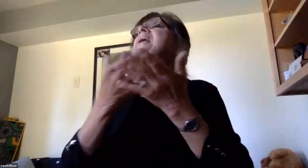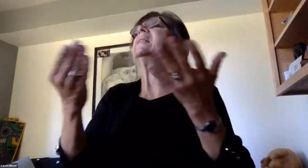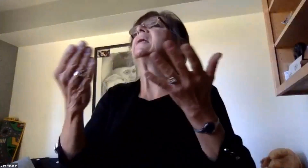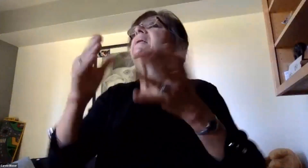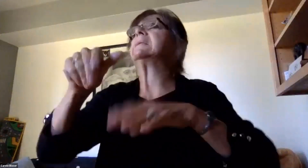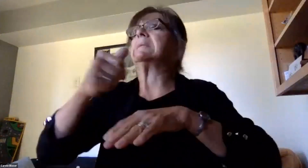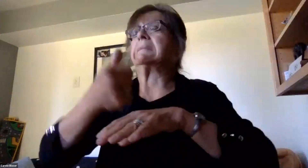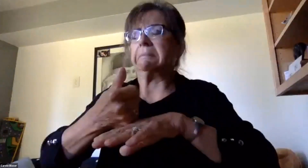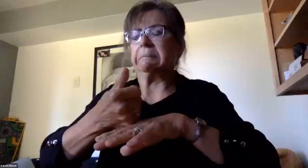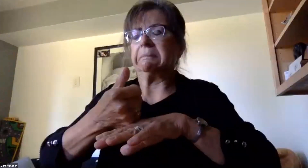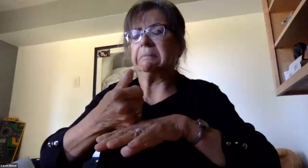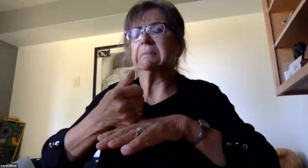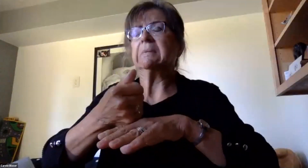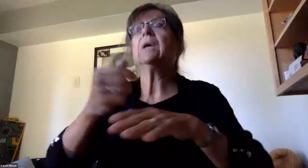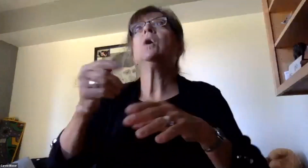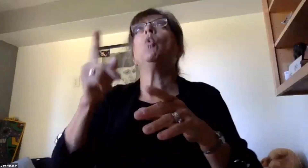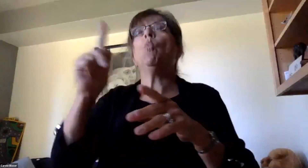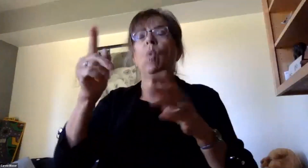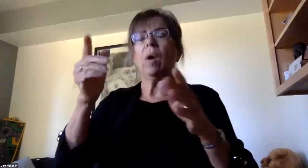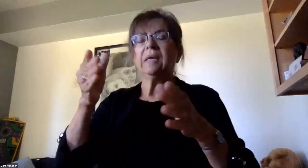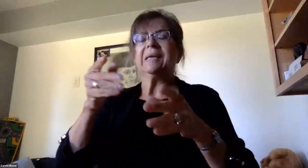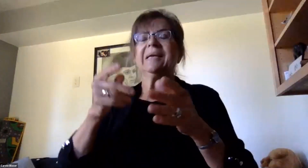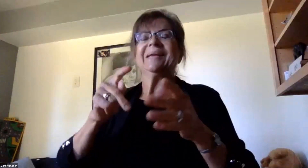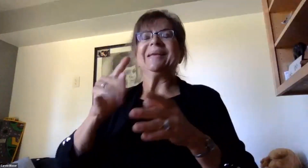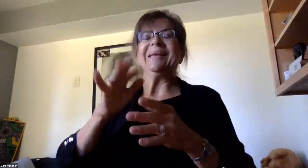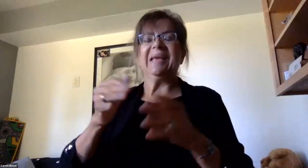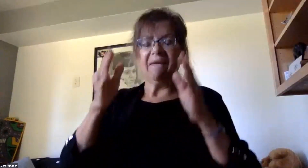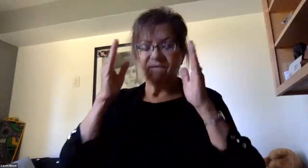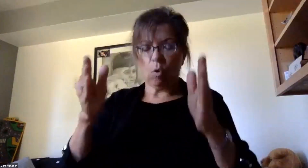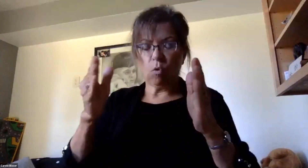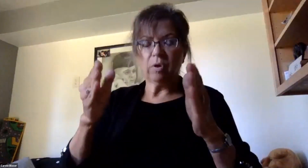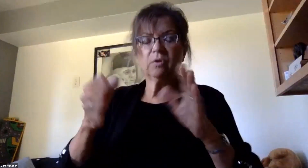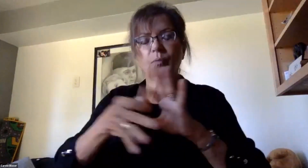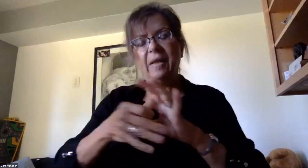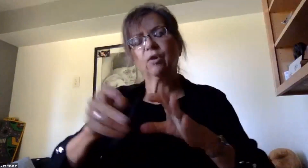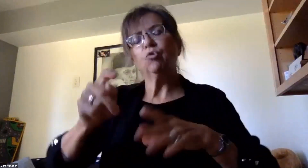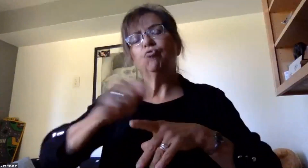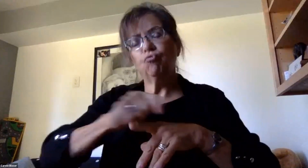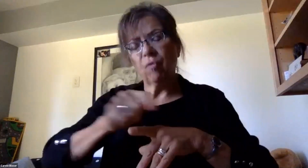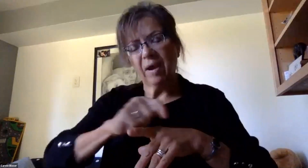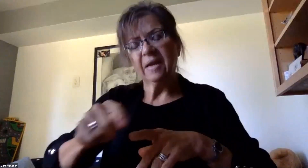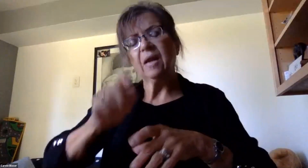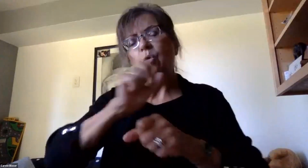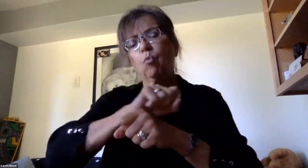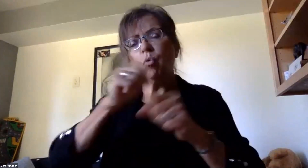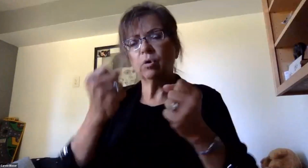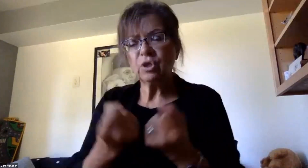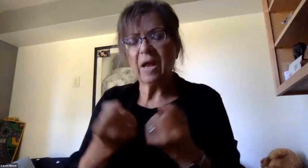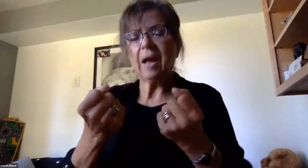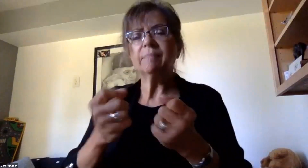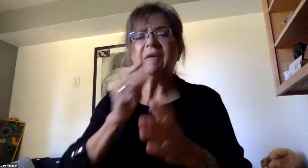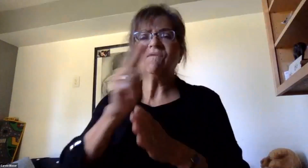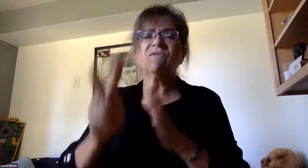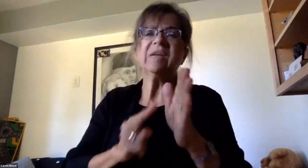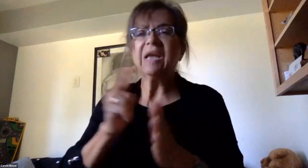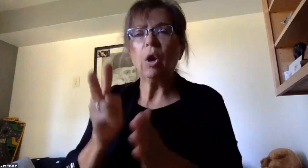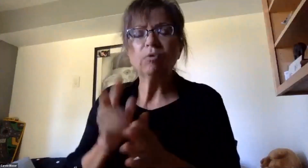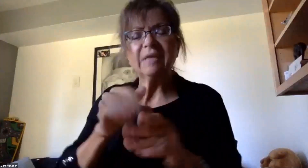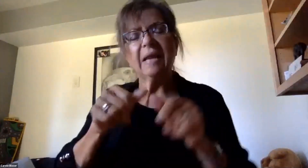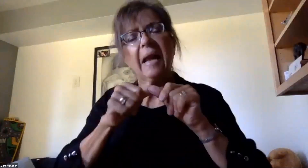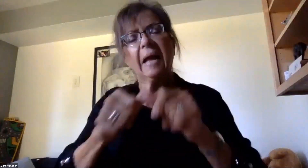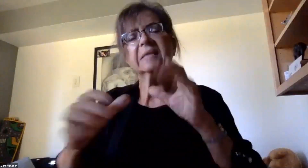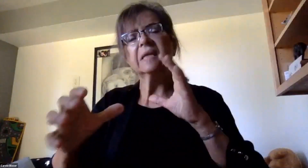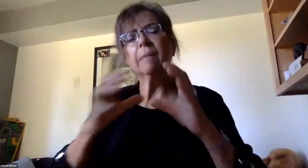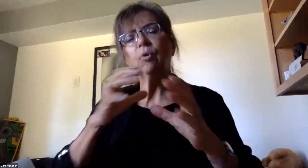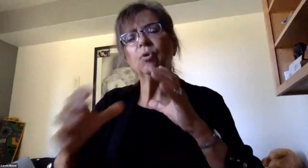focuses for us is that training, the workshops, the informational learning videos that we'll talk about in a minute and constant communication, including